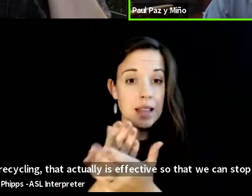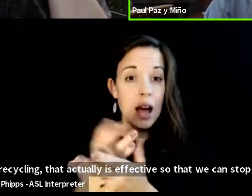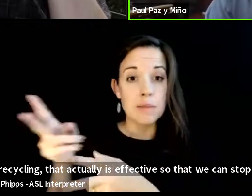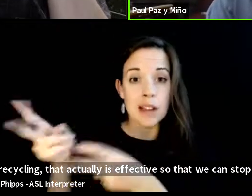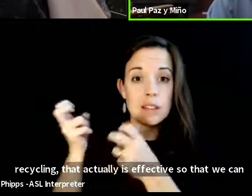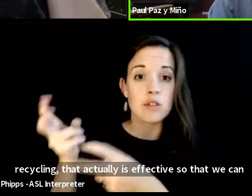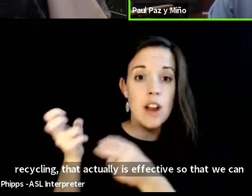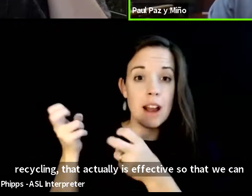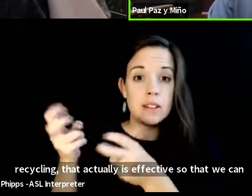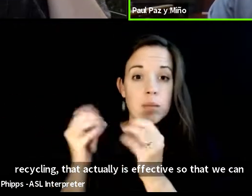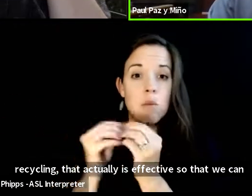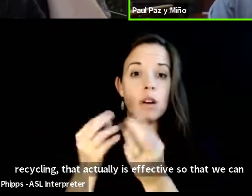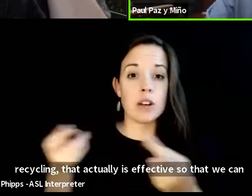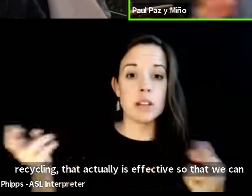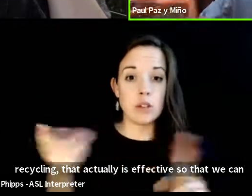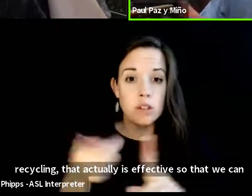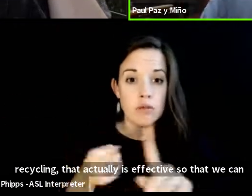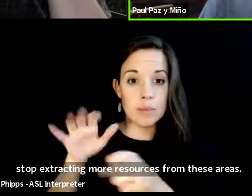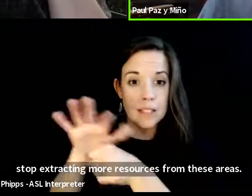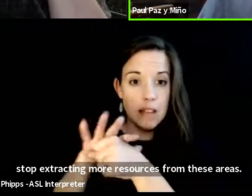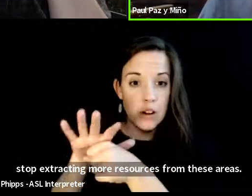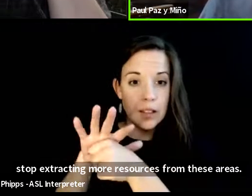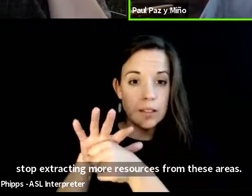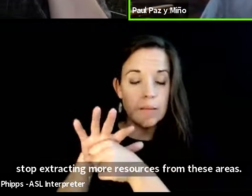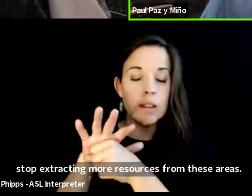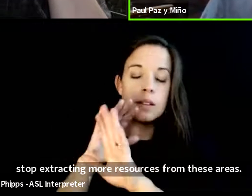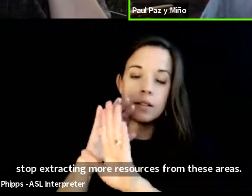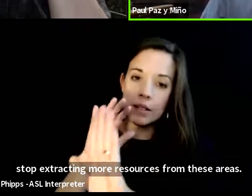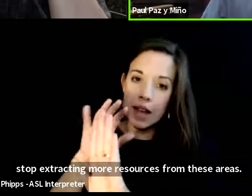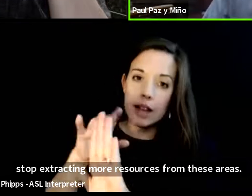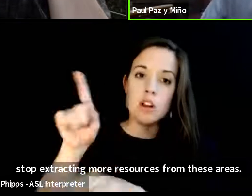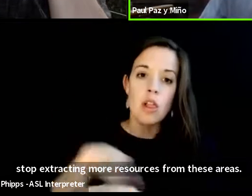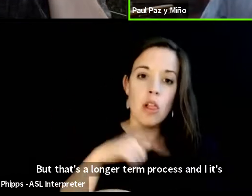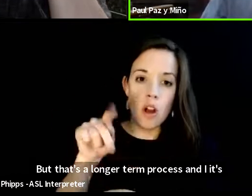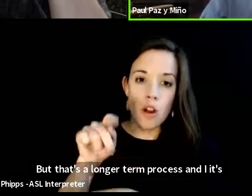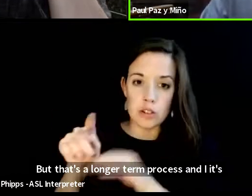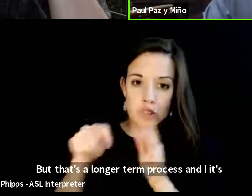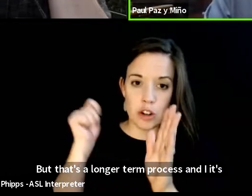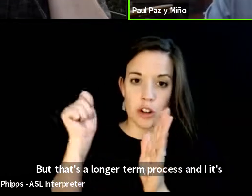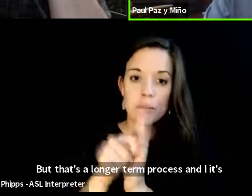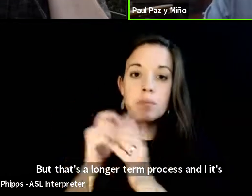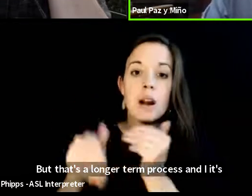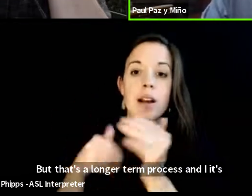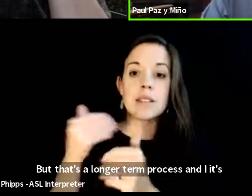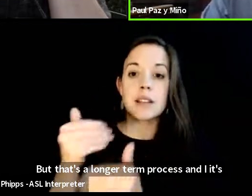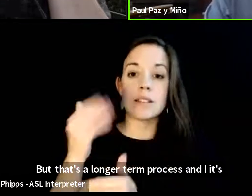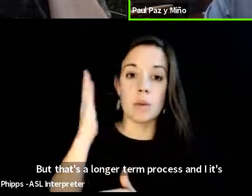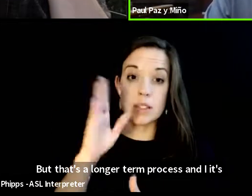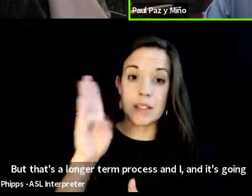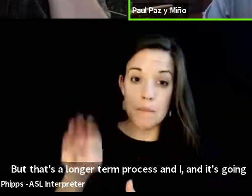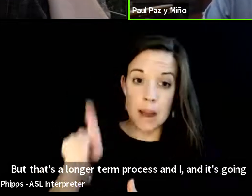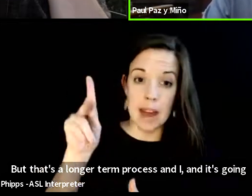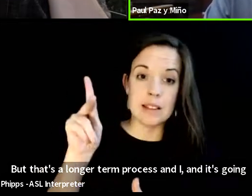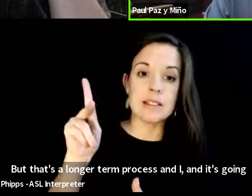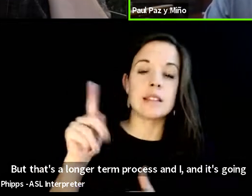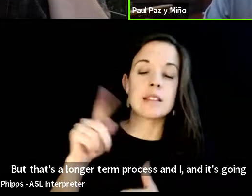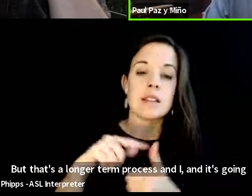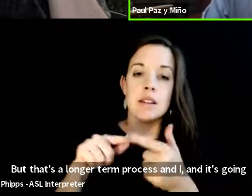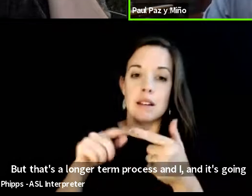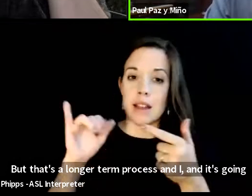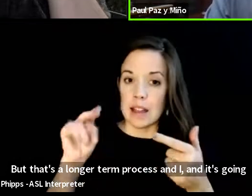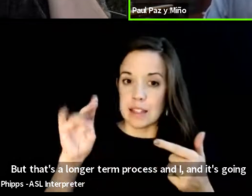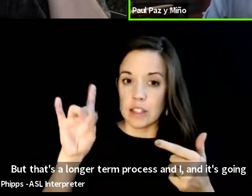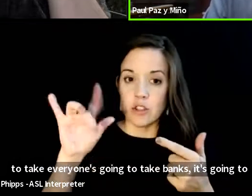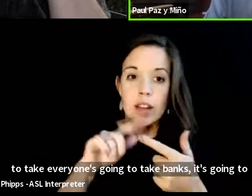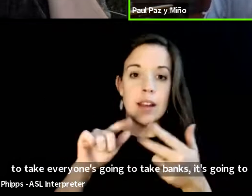from these areas but that's a longer term process and i and it's going to take everybody's going to take banks it's going to take industry government